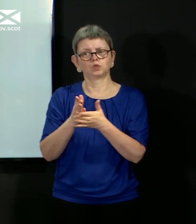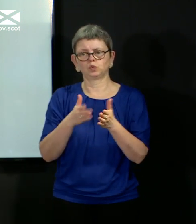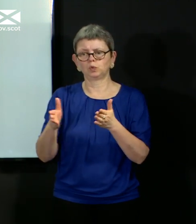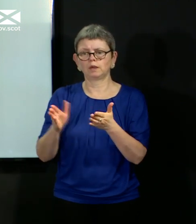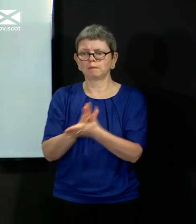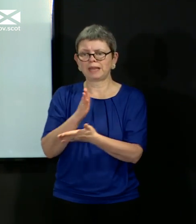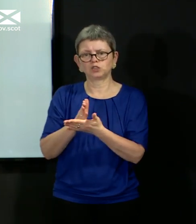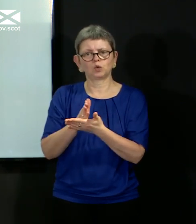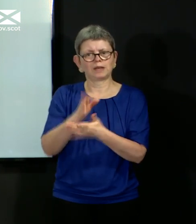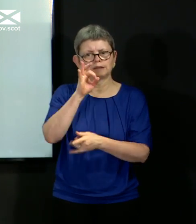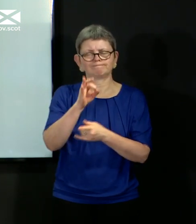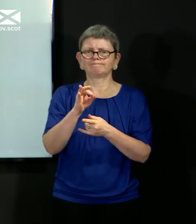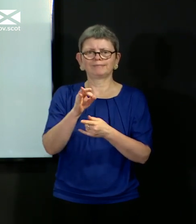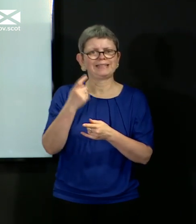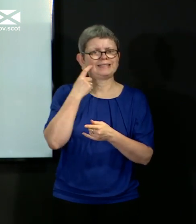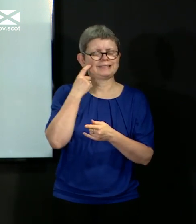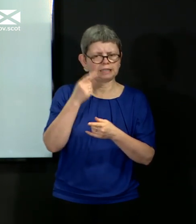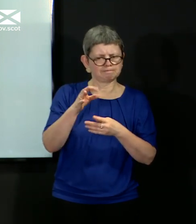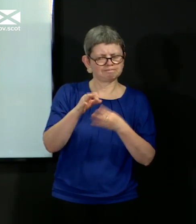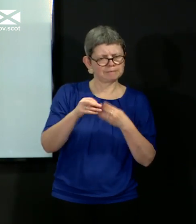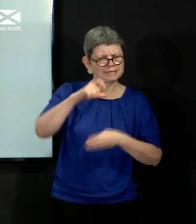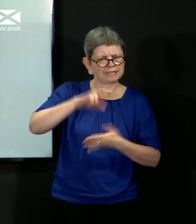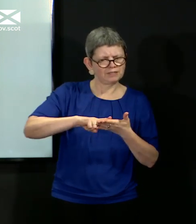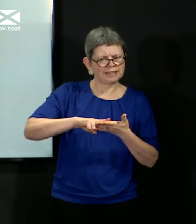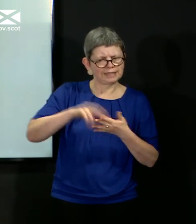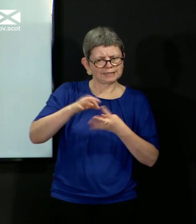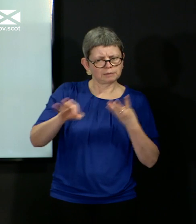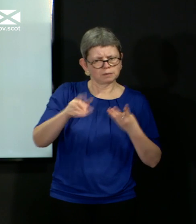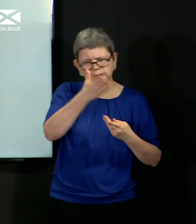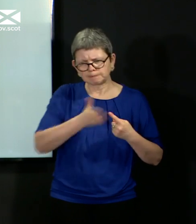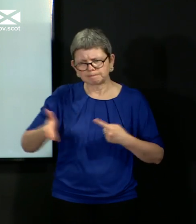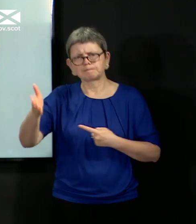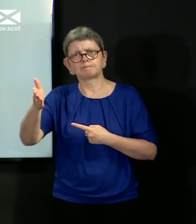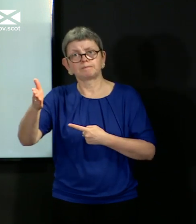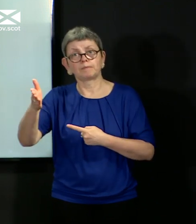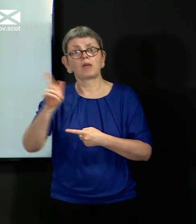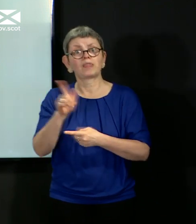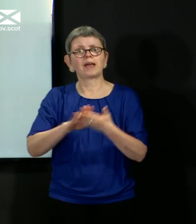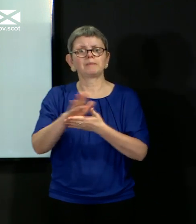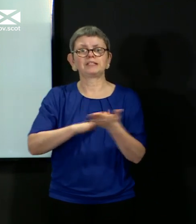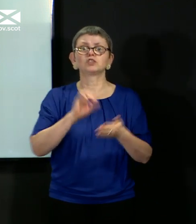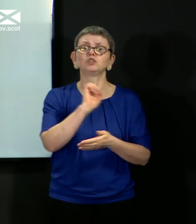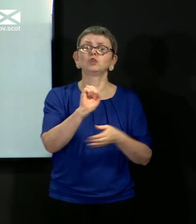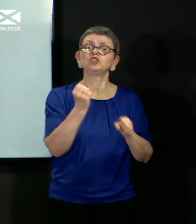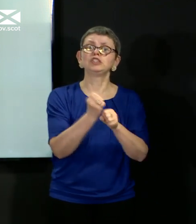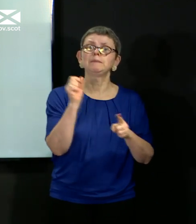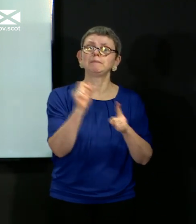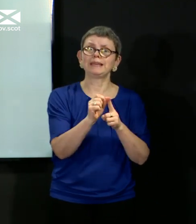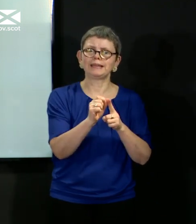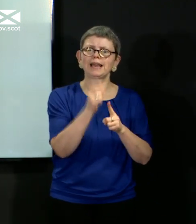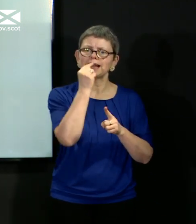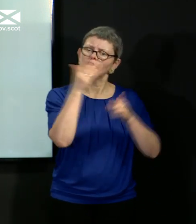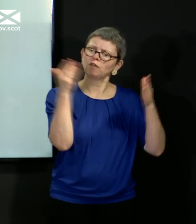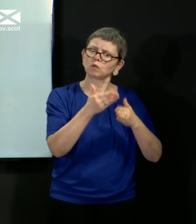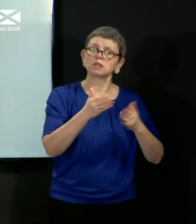special route for people with COVID-19 symptoms, but was also to free up your GP practice so that